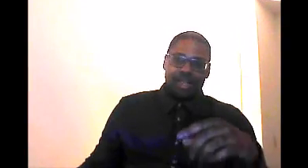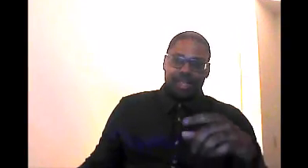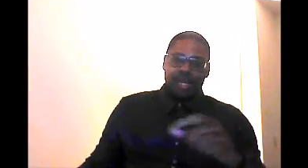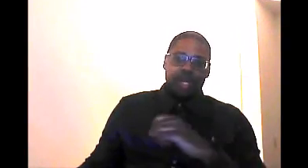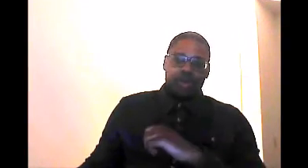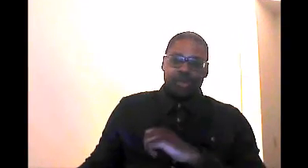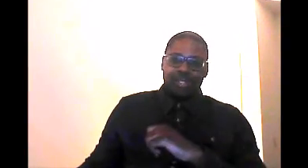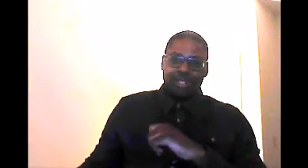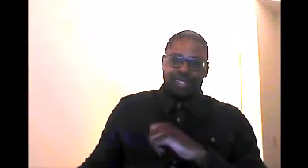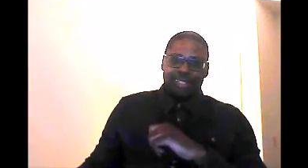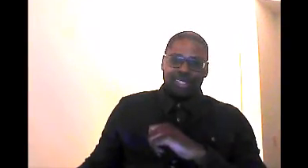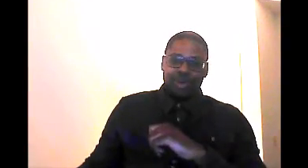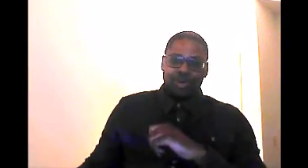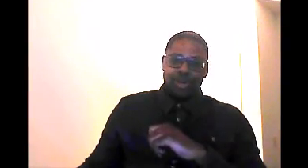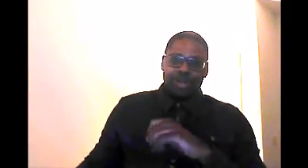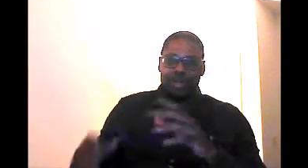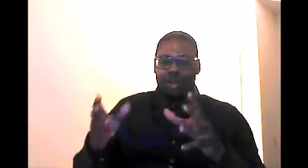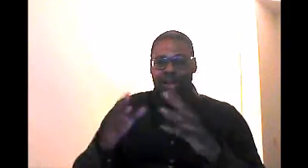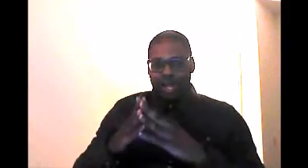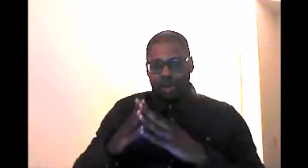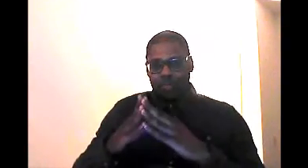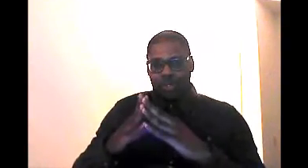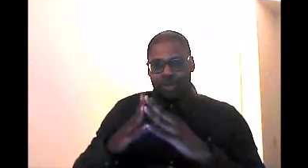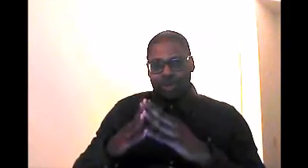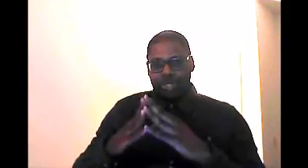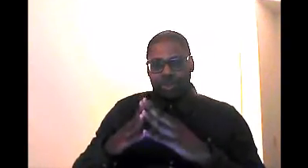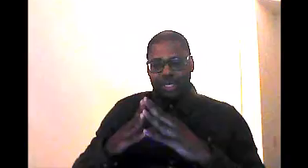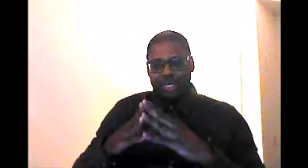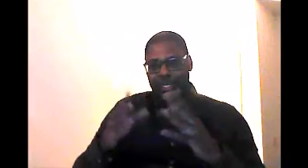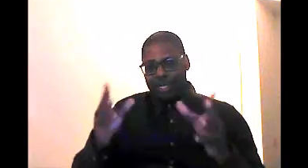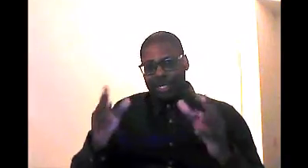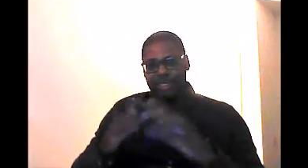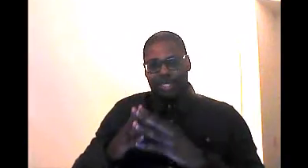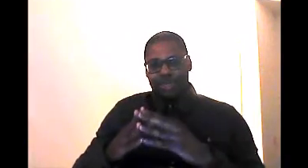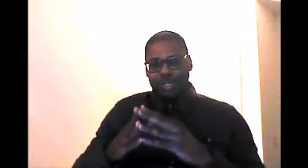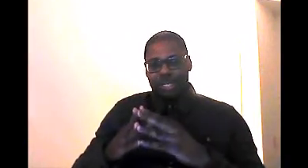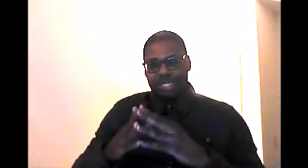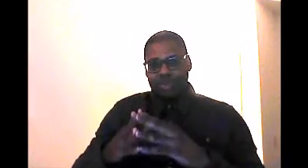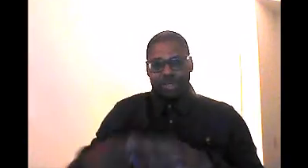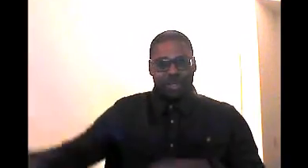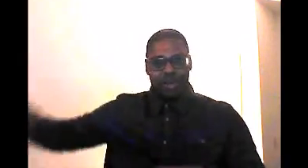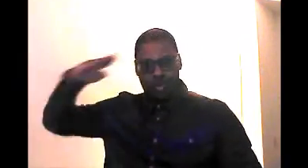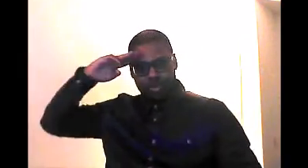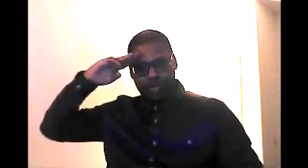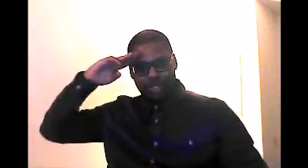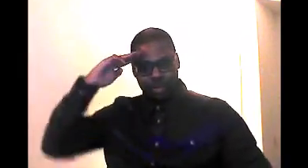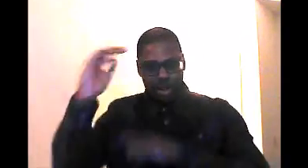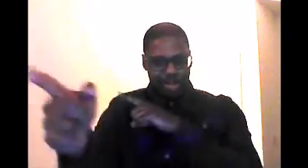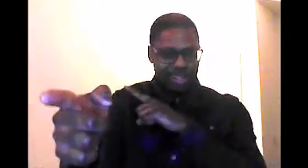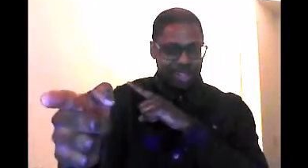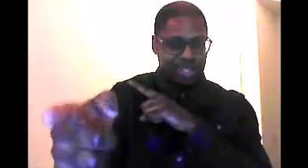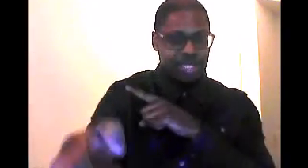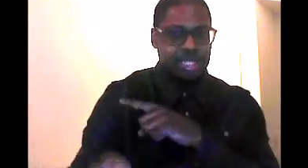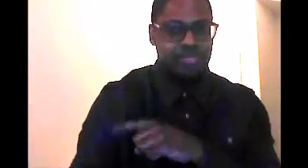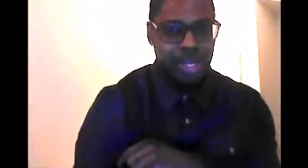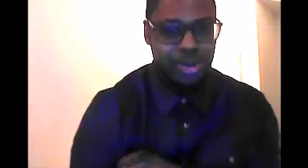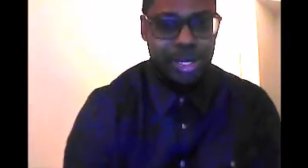that'll help. So, I hope you all enjoyed, and I'll see you in the next one. Professor Prime, out!